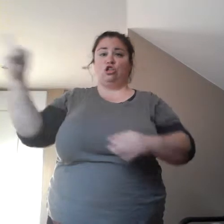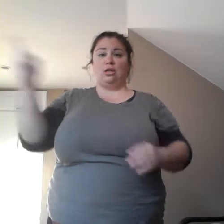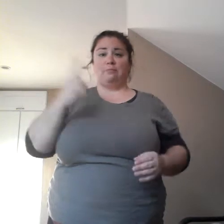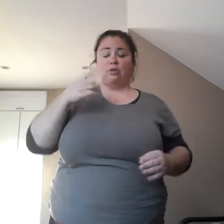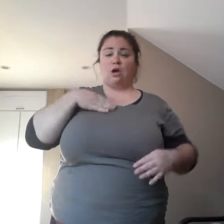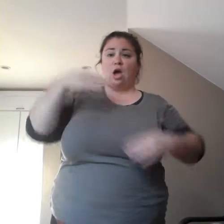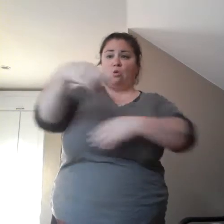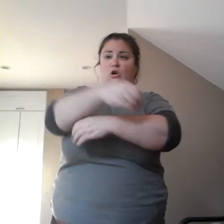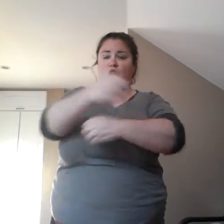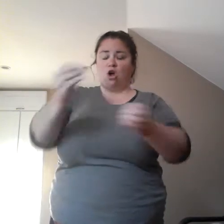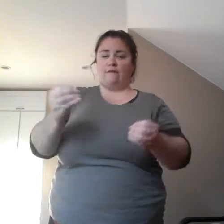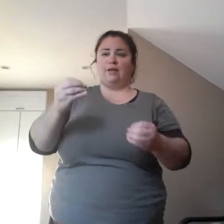story. Um,